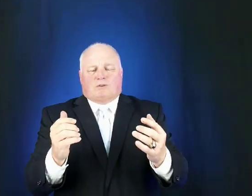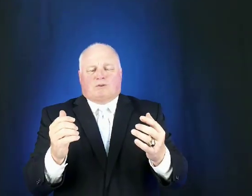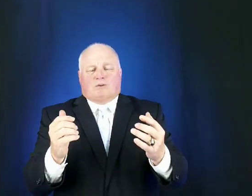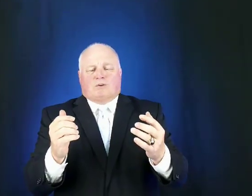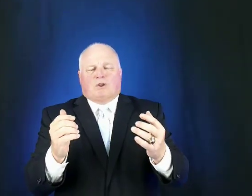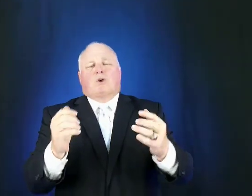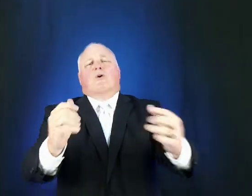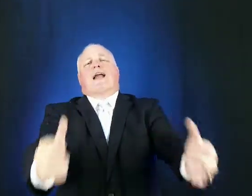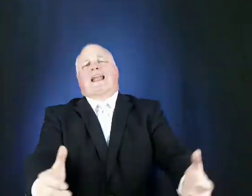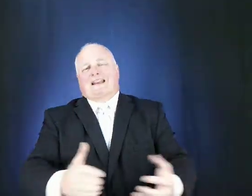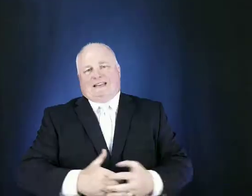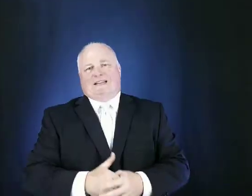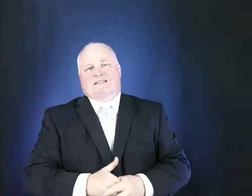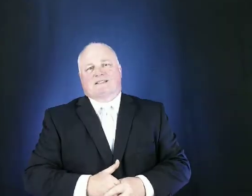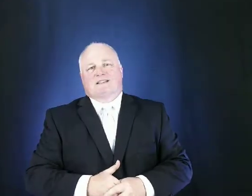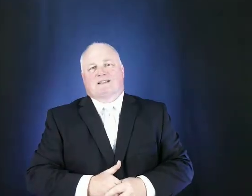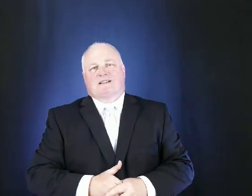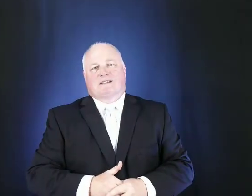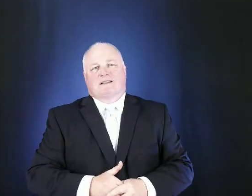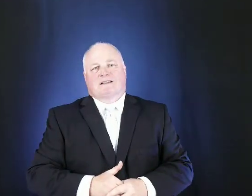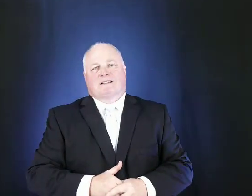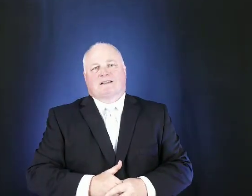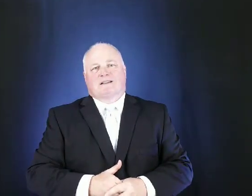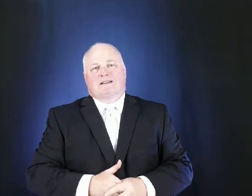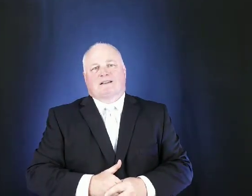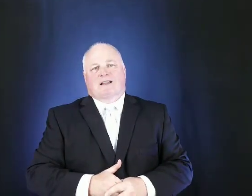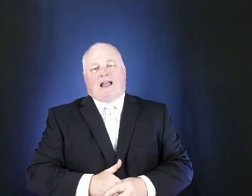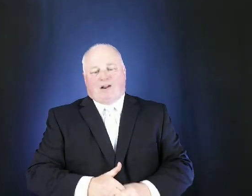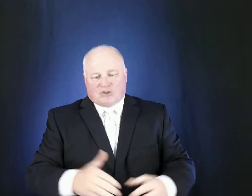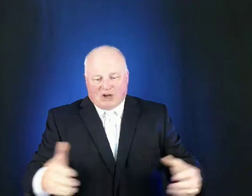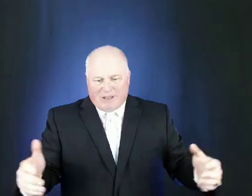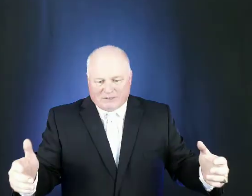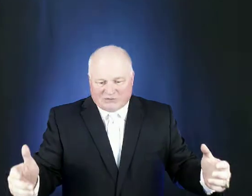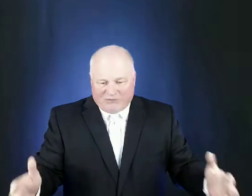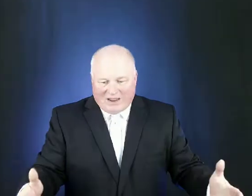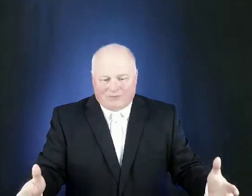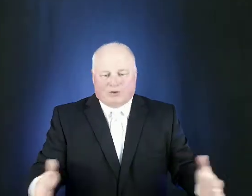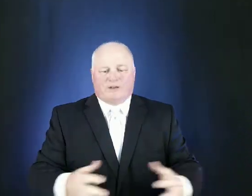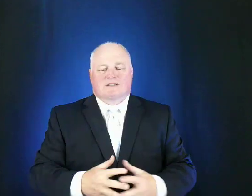who are aliens our job is faithfulness